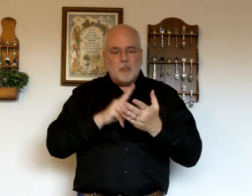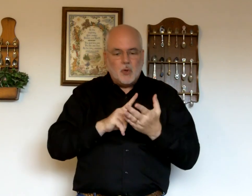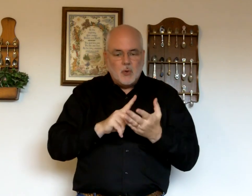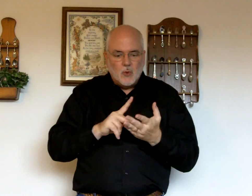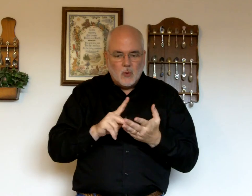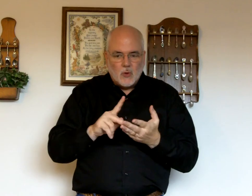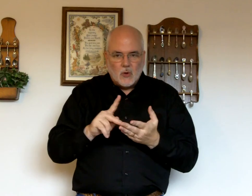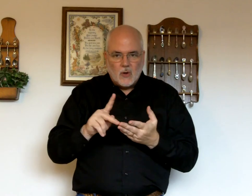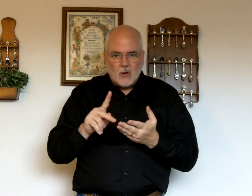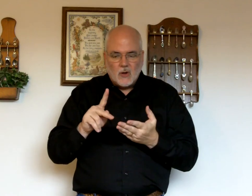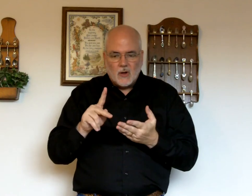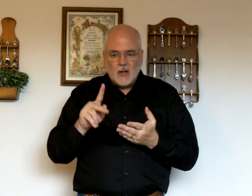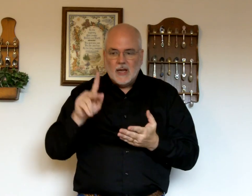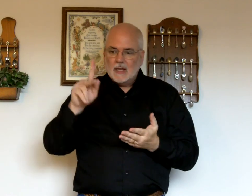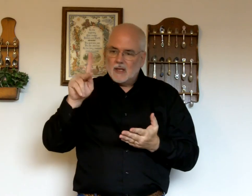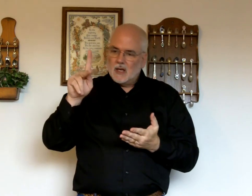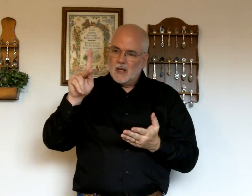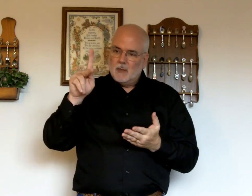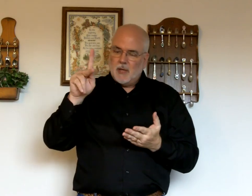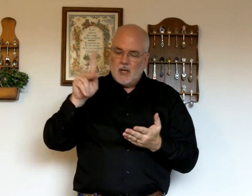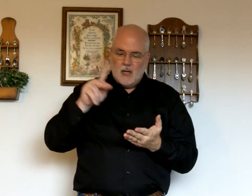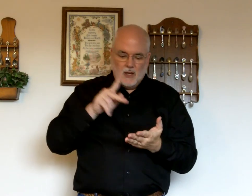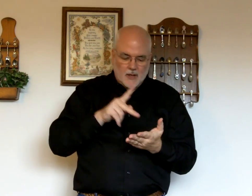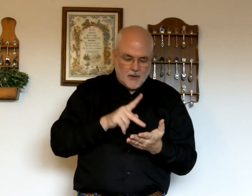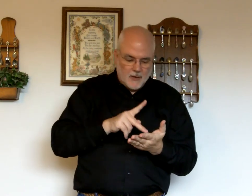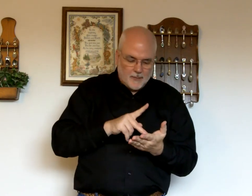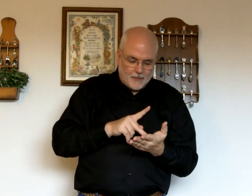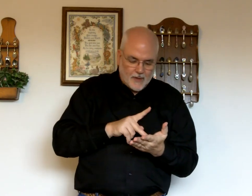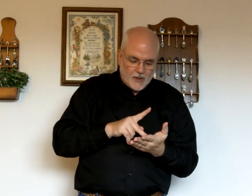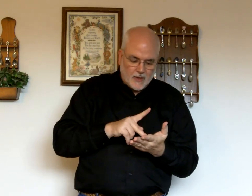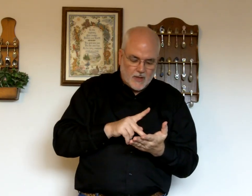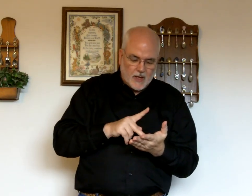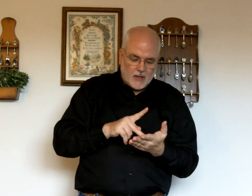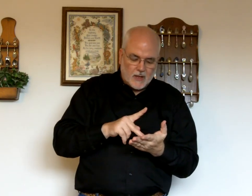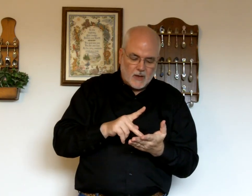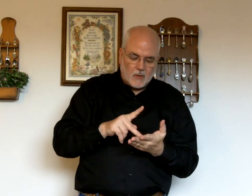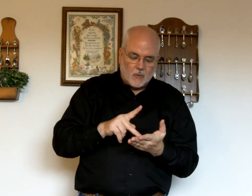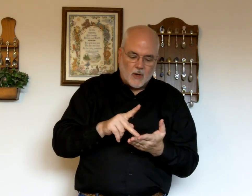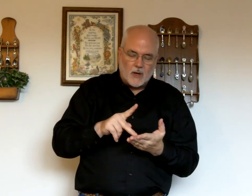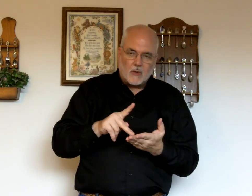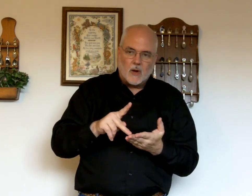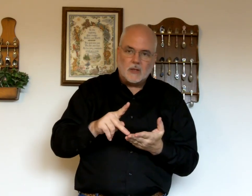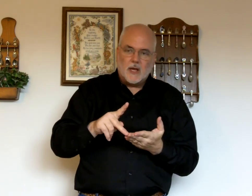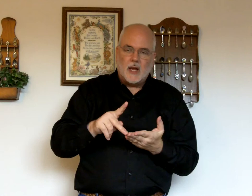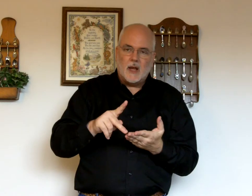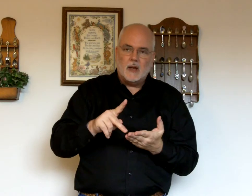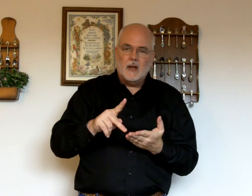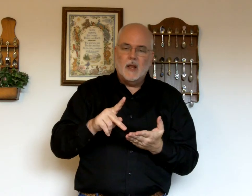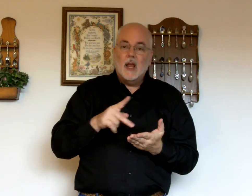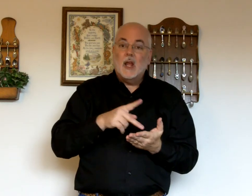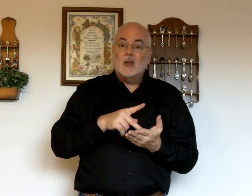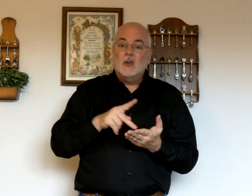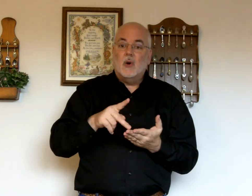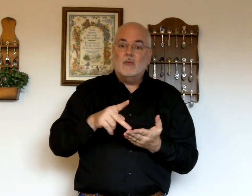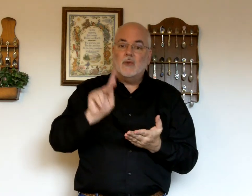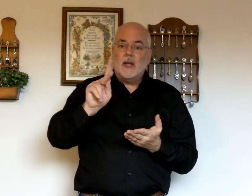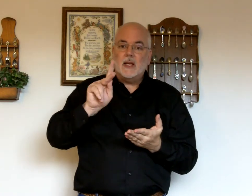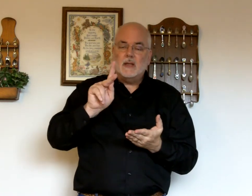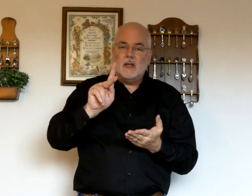Pure. The letter P. Is kind of running across the hand. Don't flick it at the